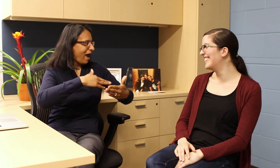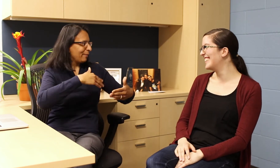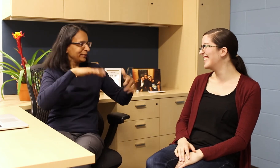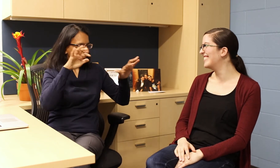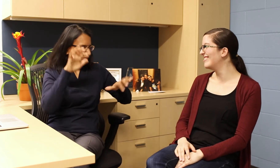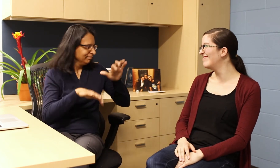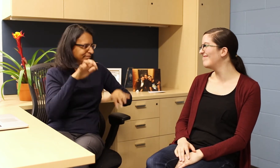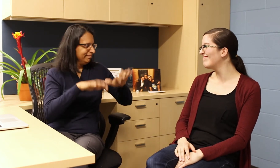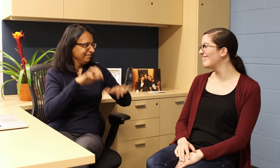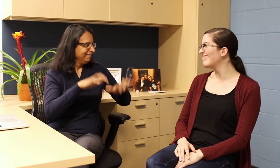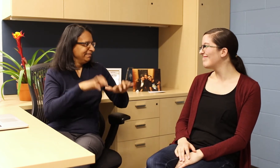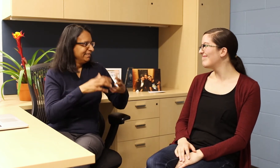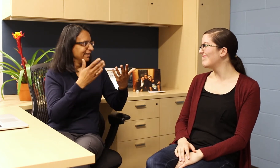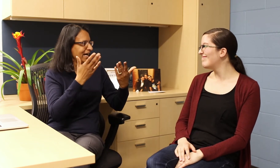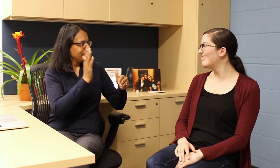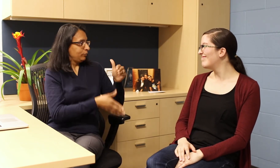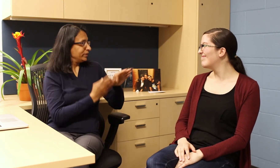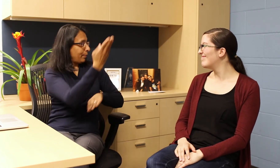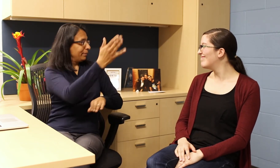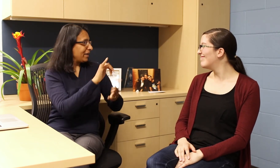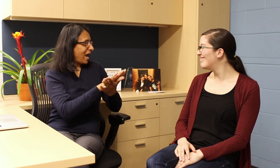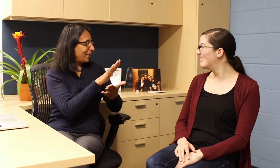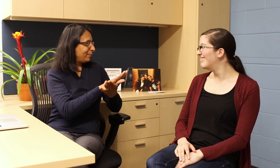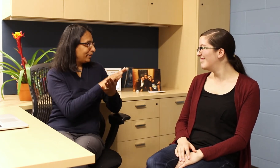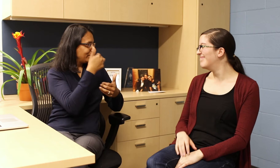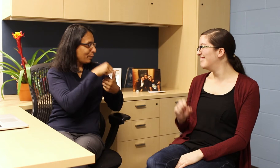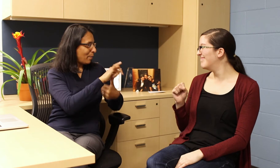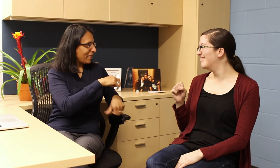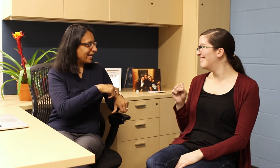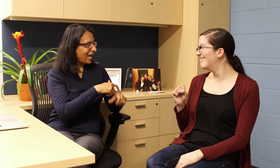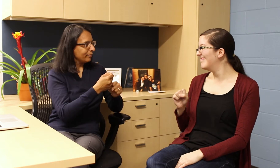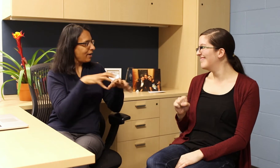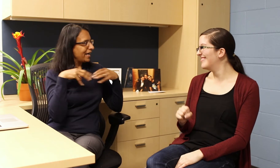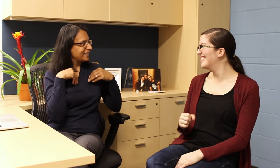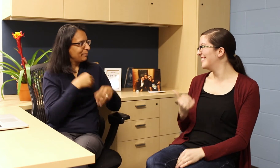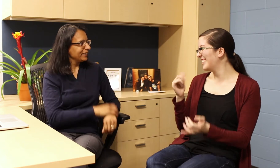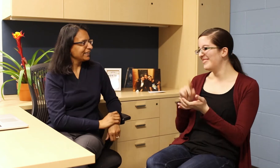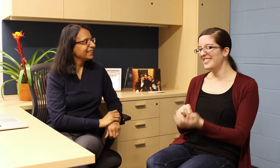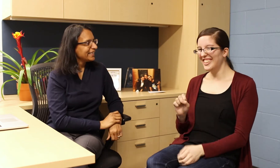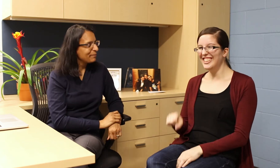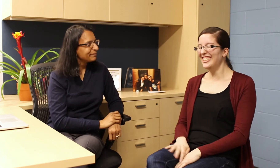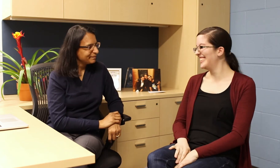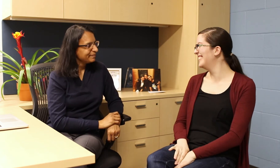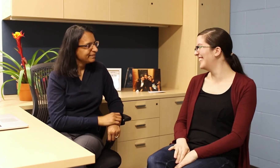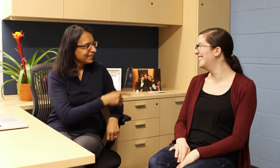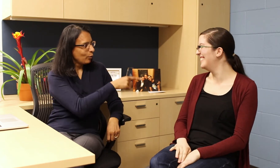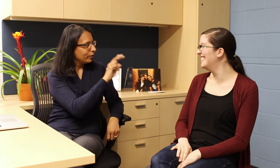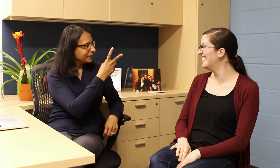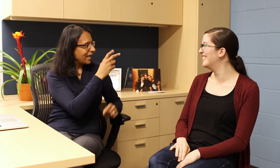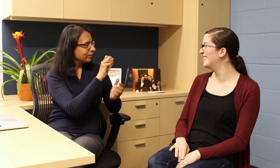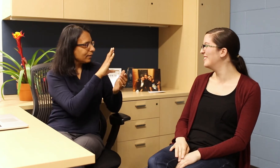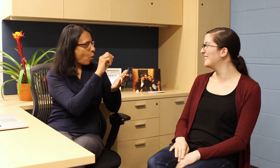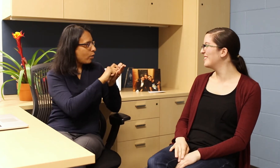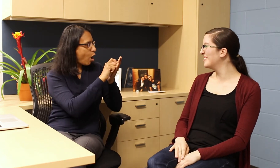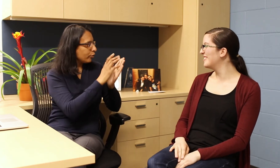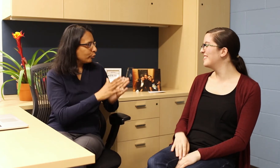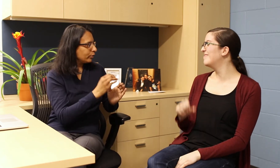paper? It was accepted for publication. Yes, and it was published. You were the second co-author of that paper.